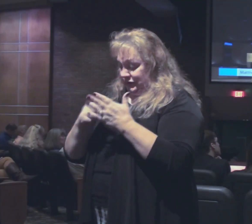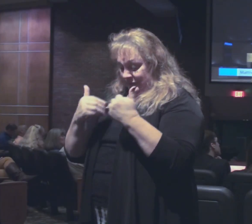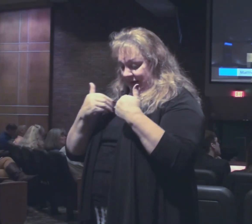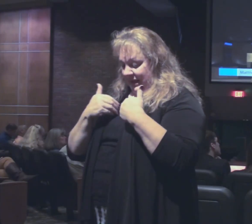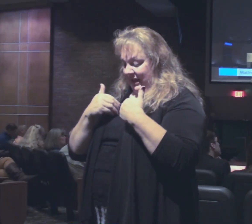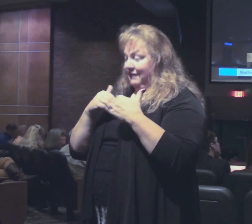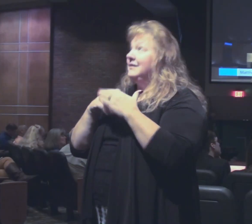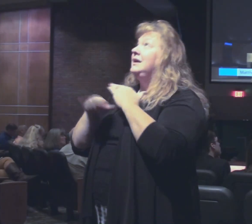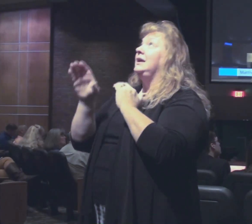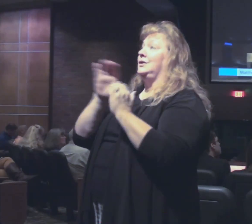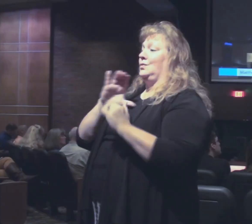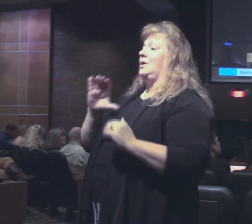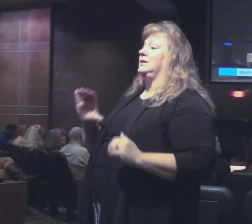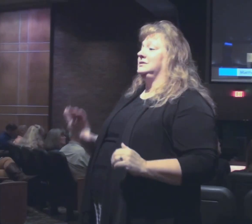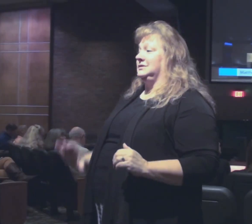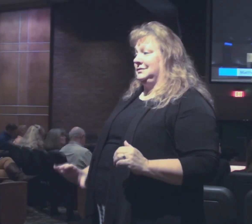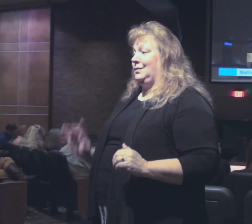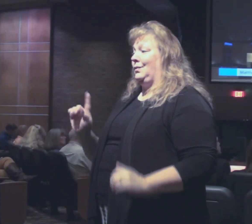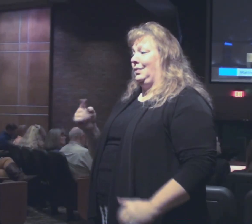in Christ.